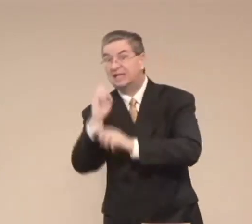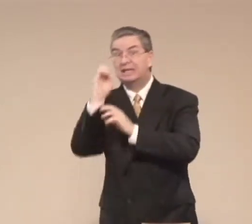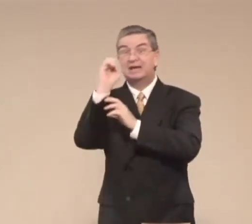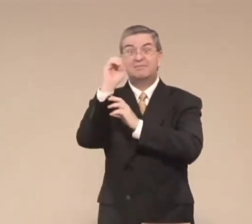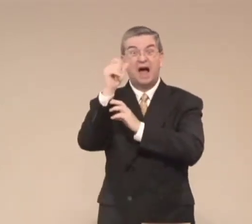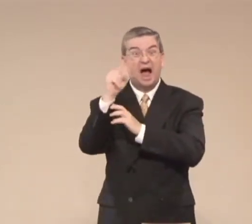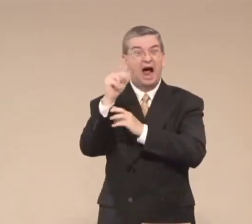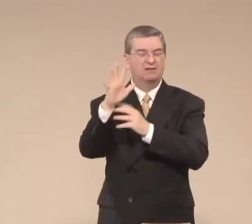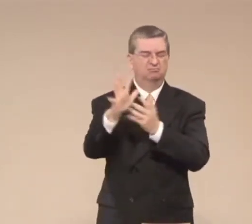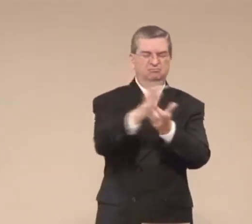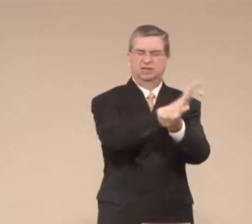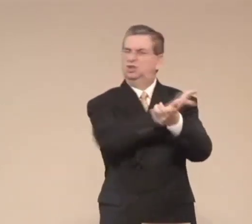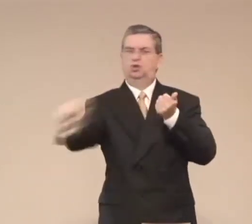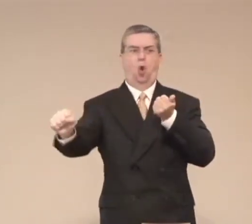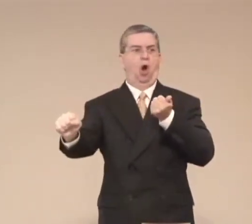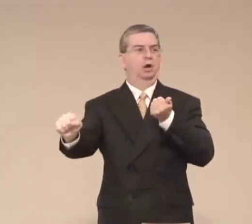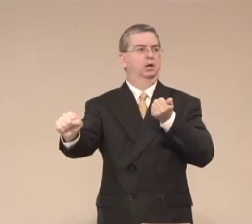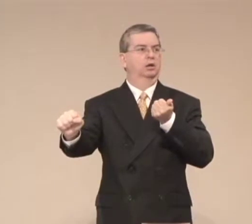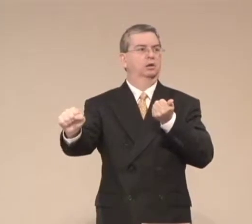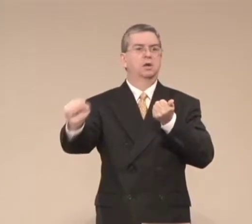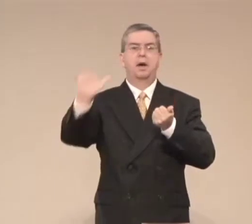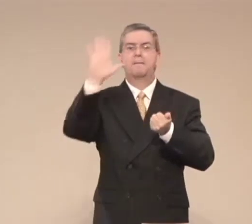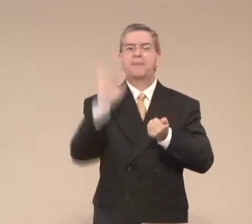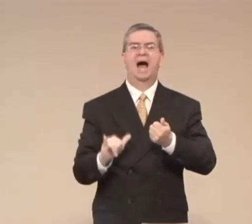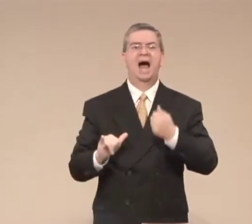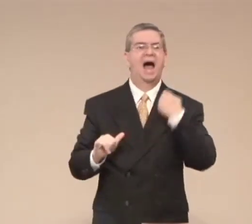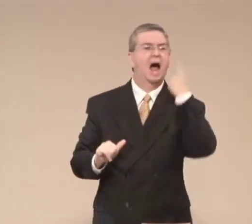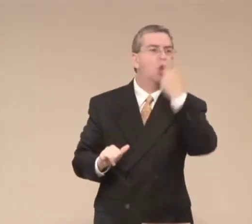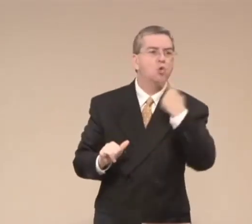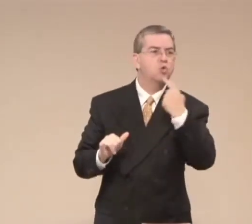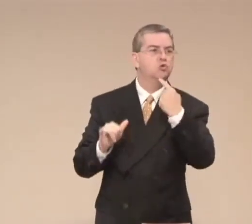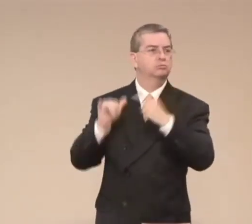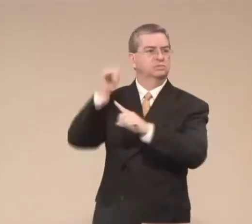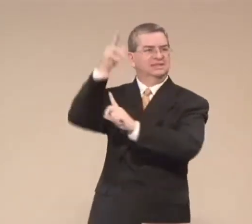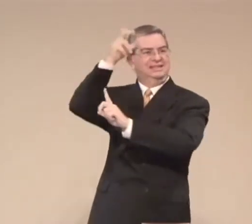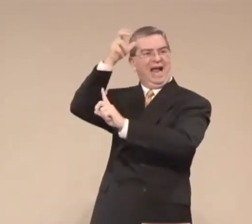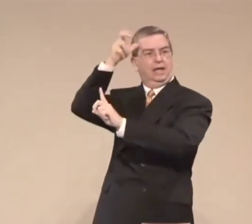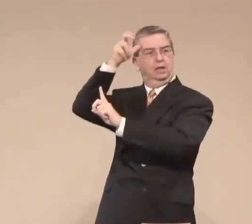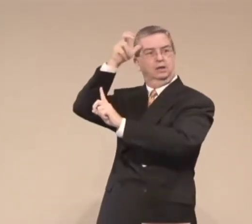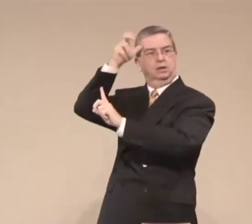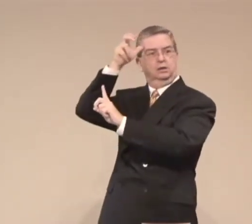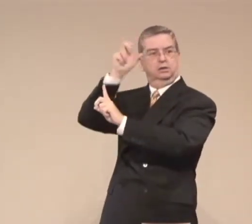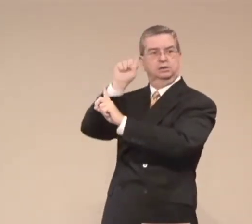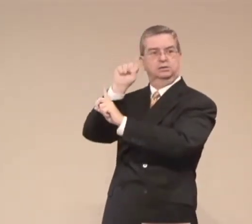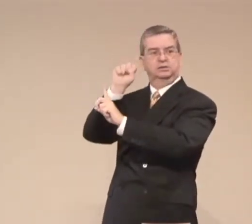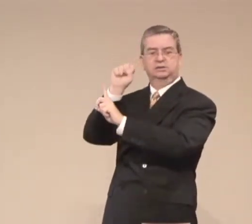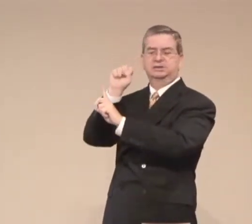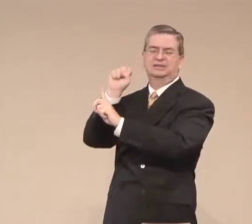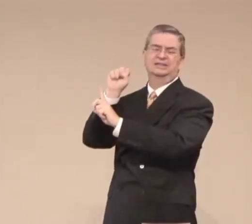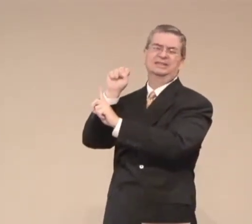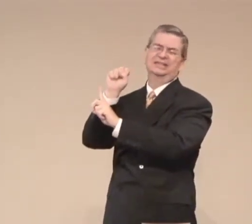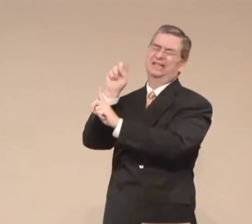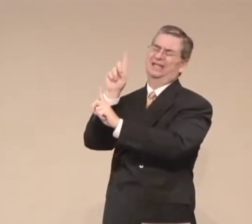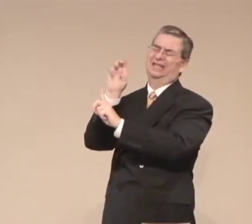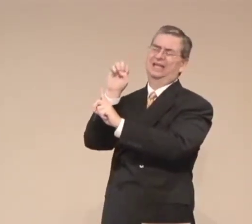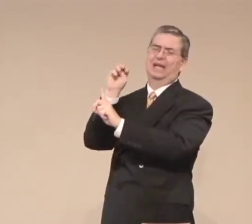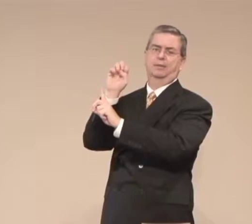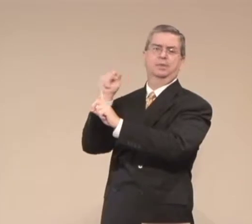All the animals he had, sheep and oxen, were all destroyed. And that was all the doing